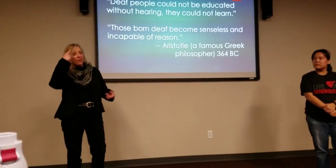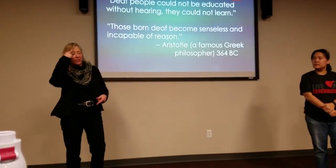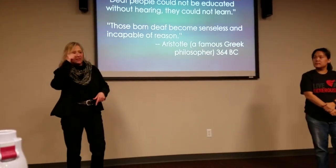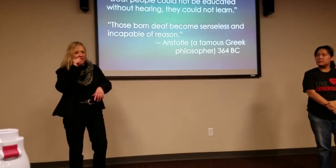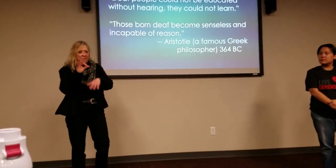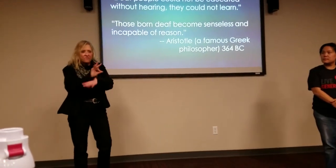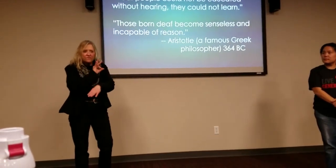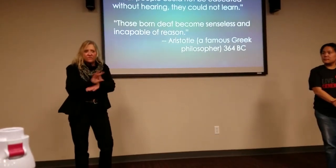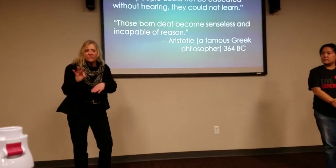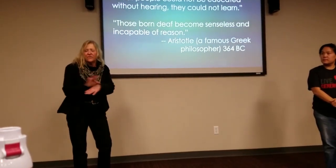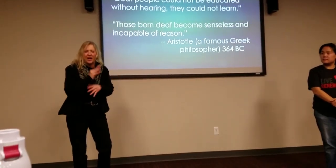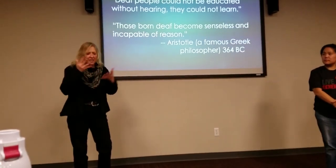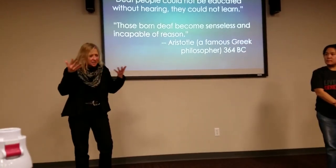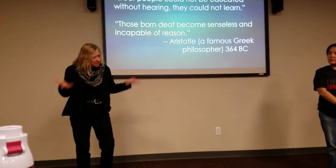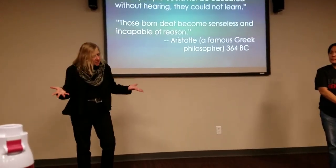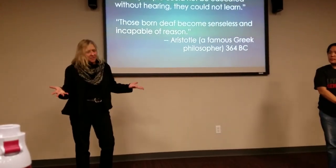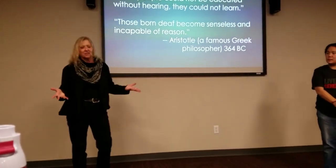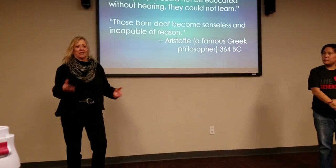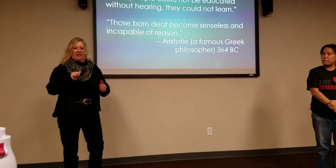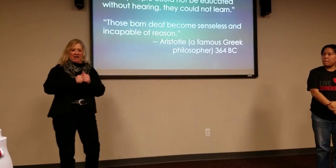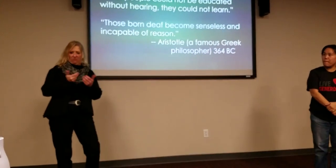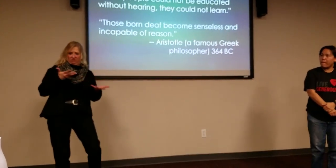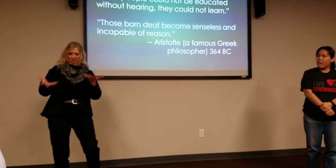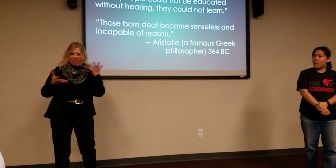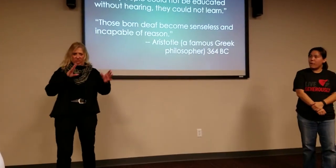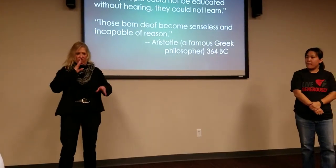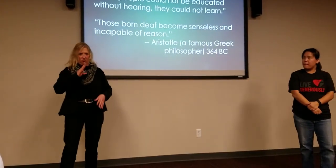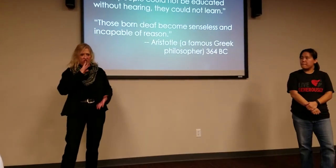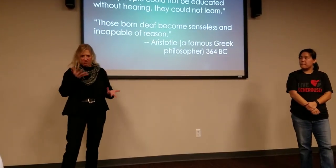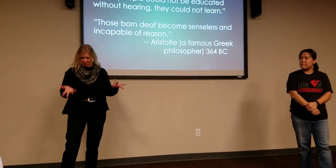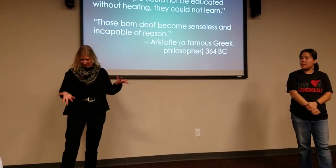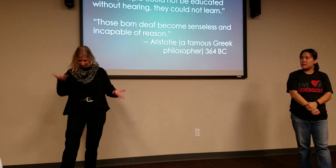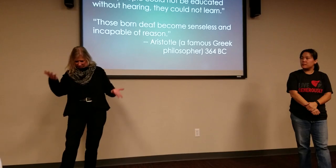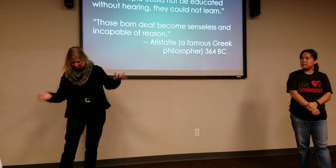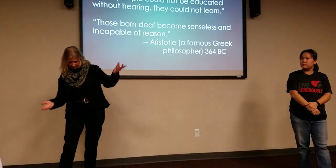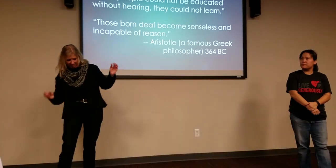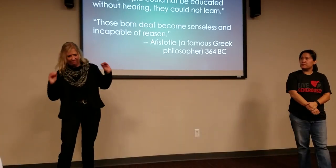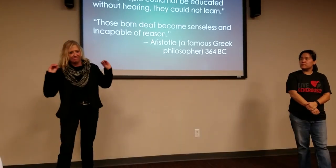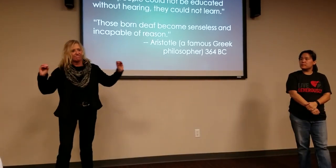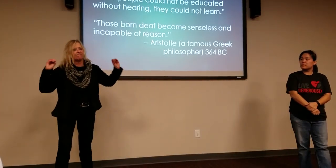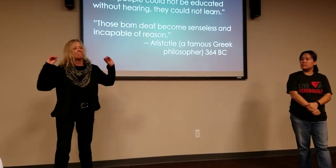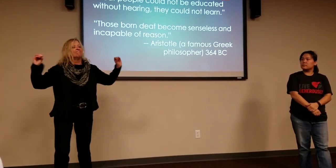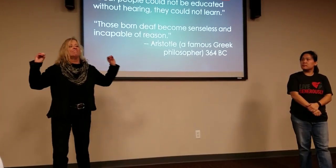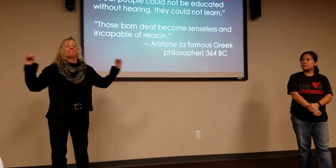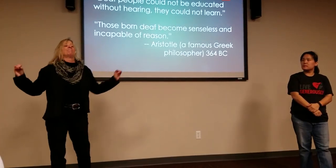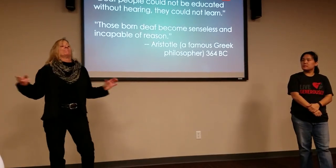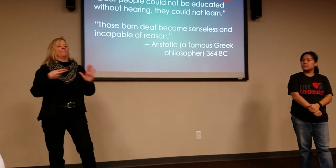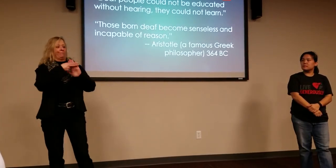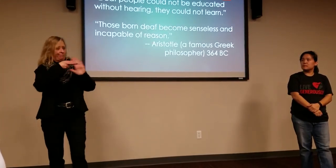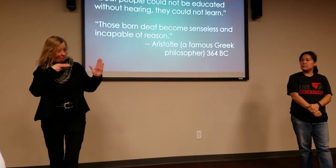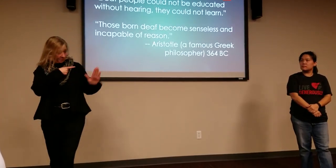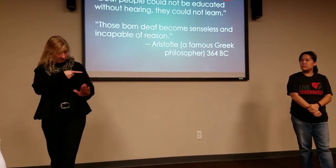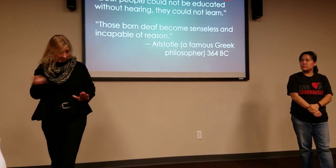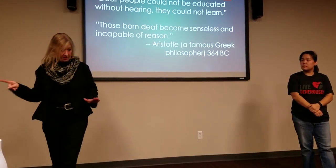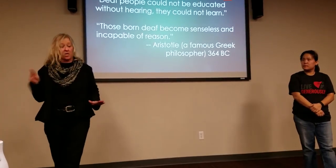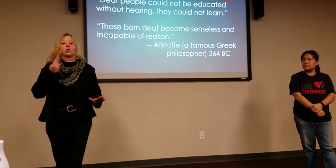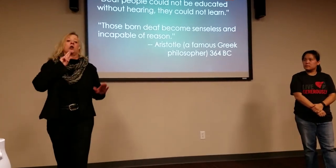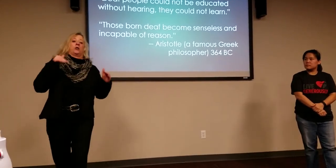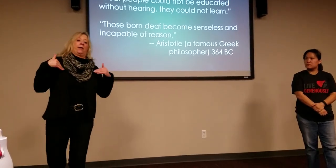teach Deaf children. They thought they couldn't function. They had no idea how to communicate with anybody that was Deaf. So they labeled